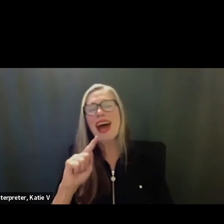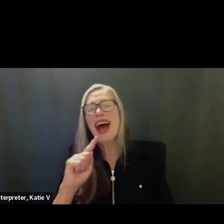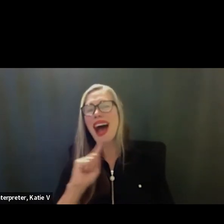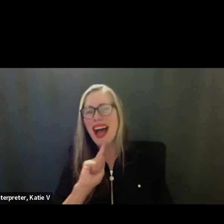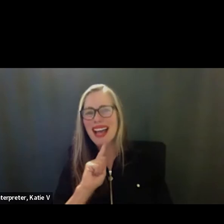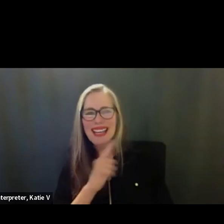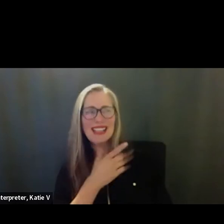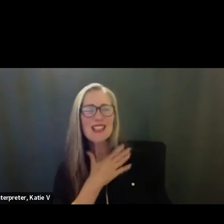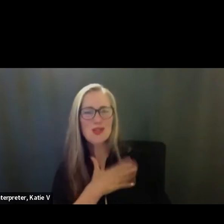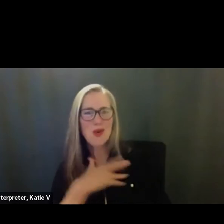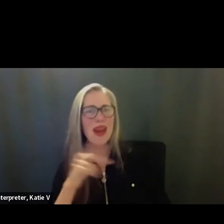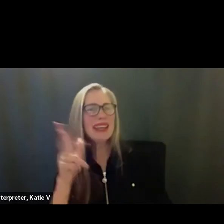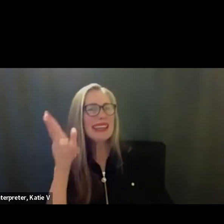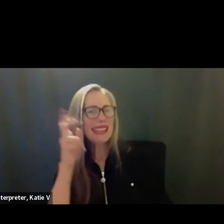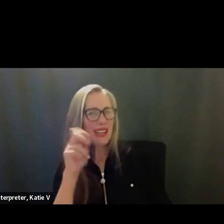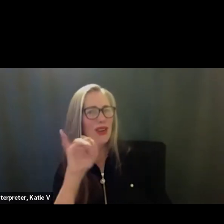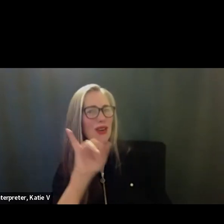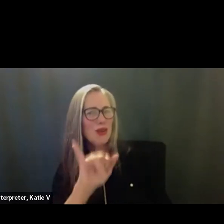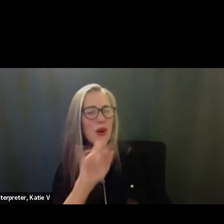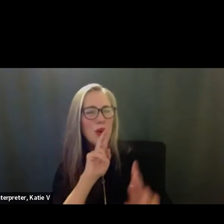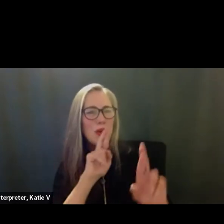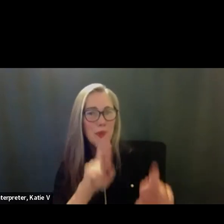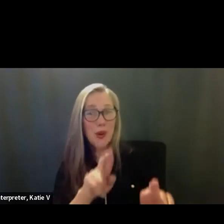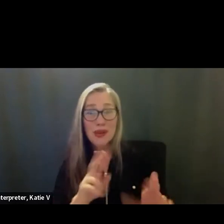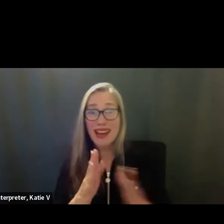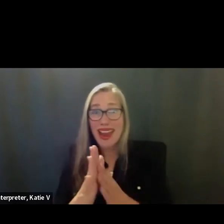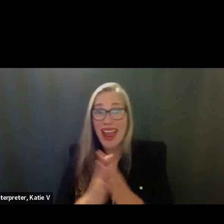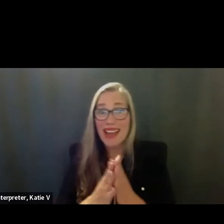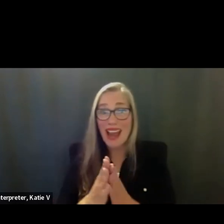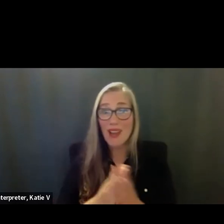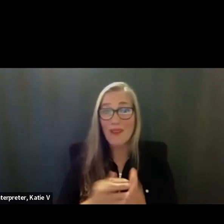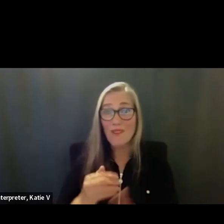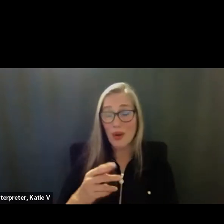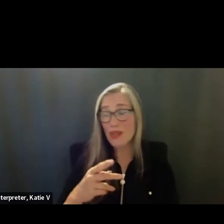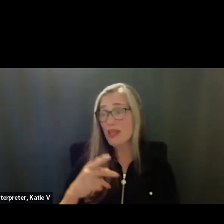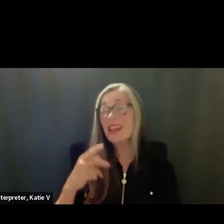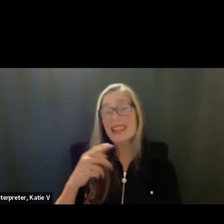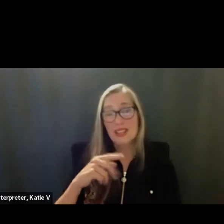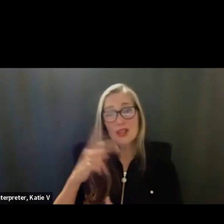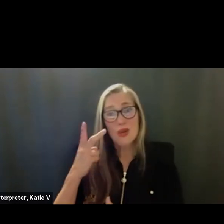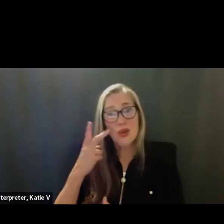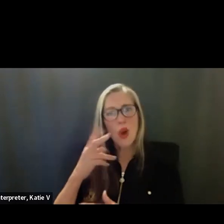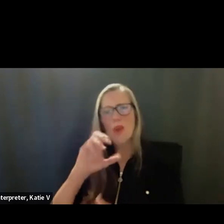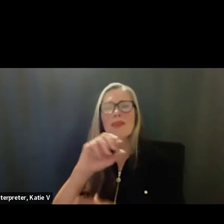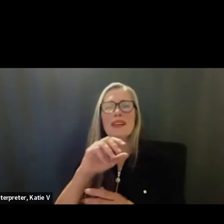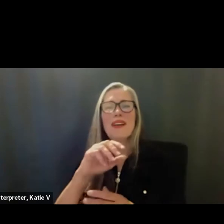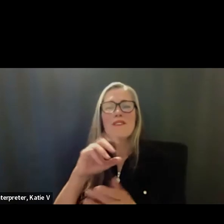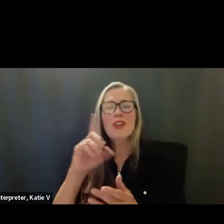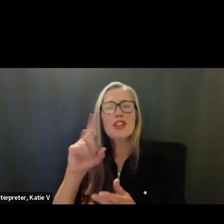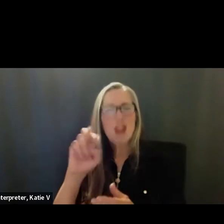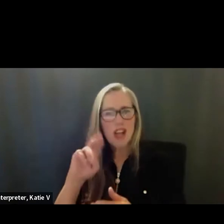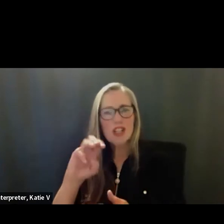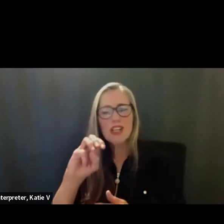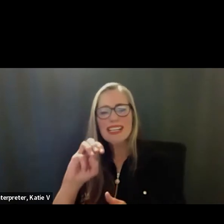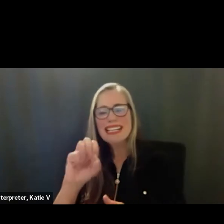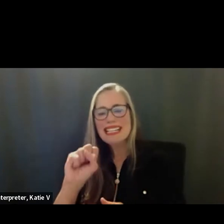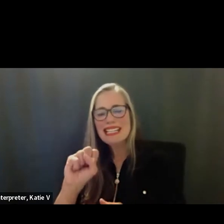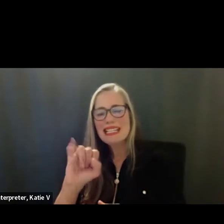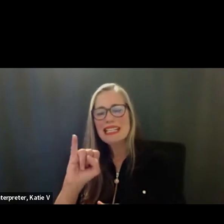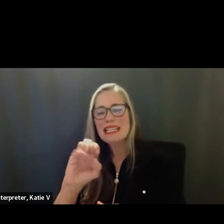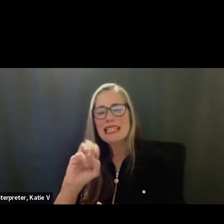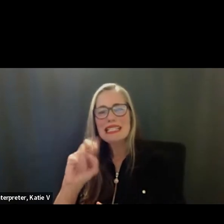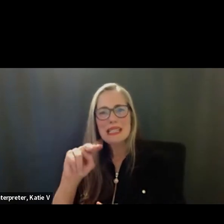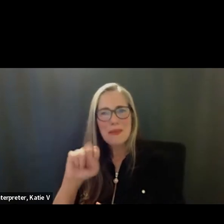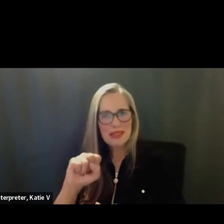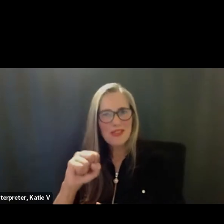Marcos and Dos Pueblos to their report as well. So thank you. And a big thank you to all the